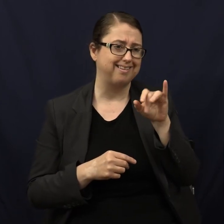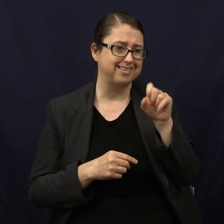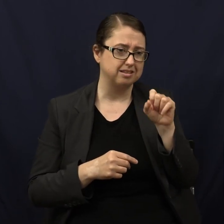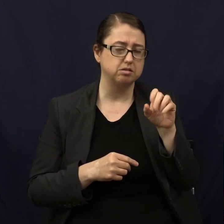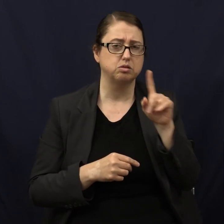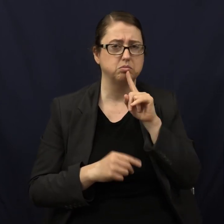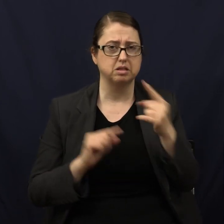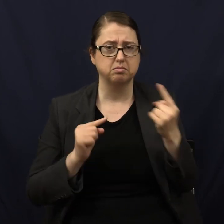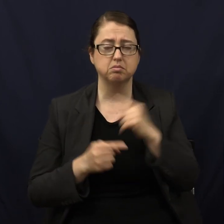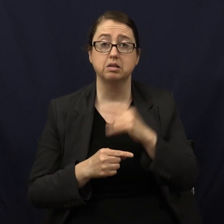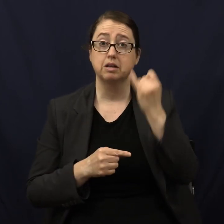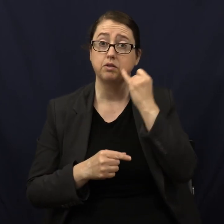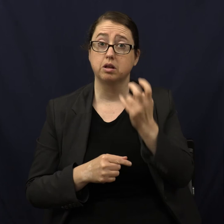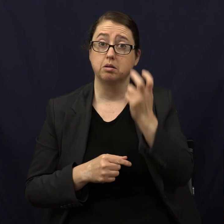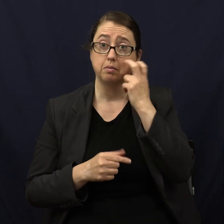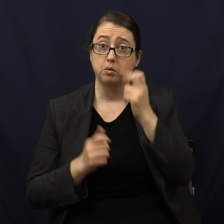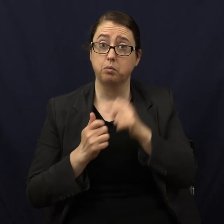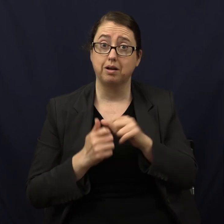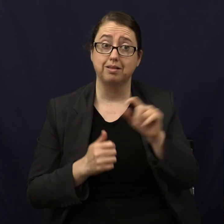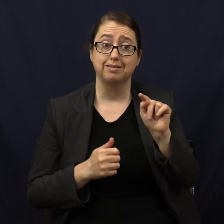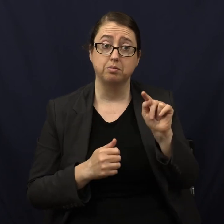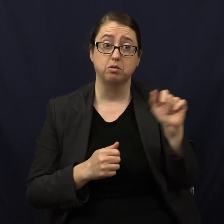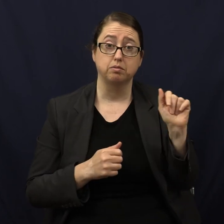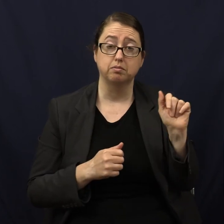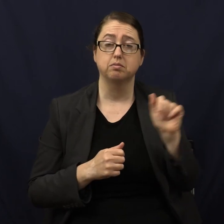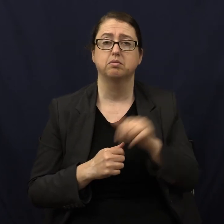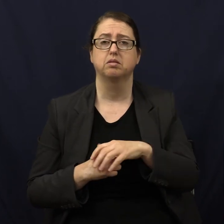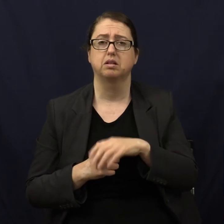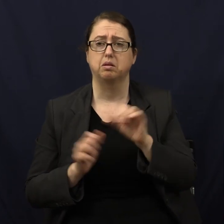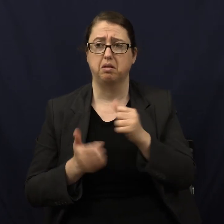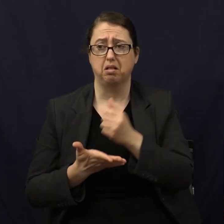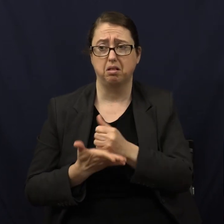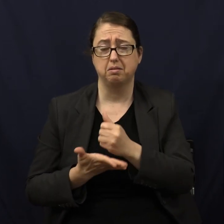And anyway, if you're blind with temporal arteritis, can we do anything?